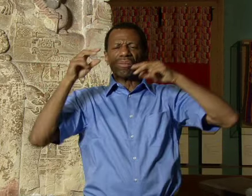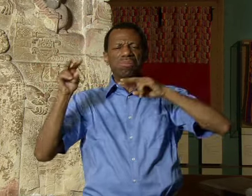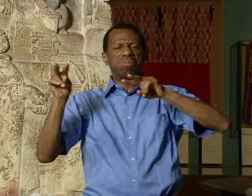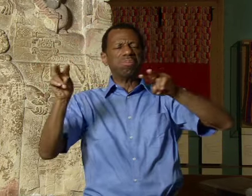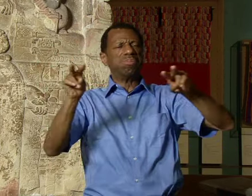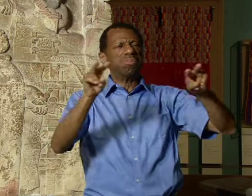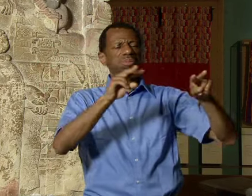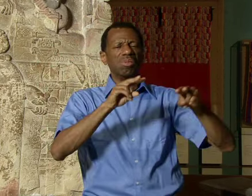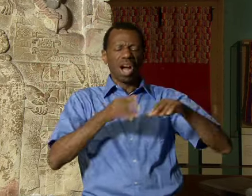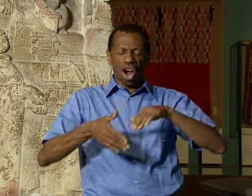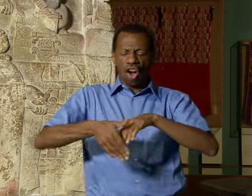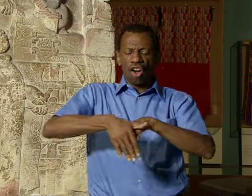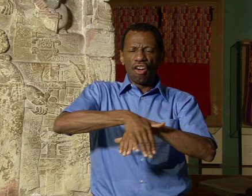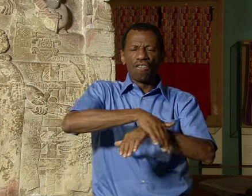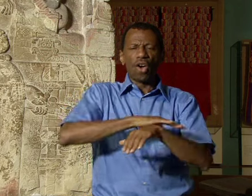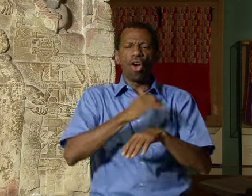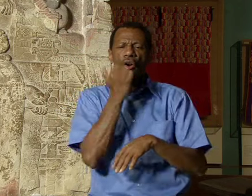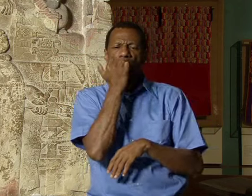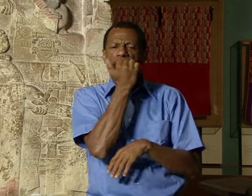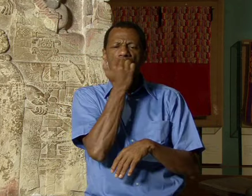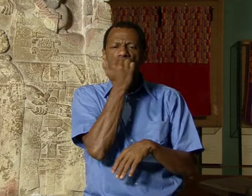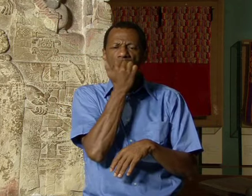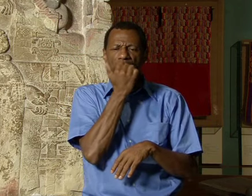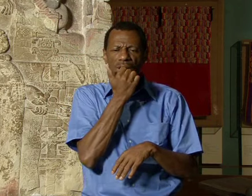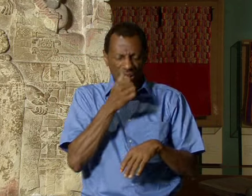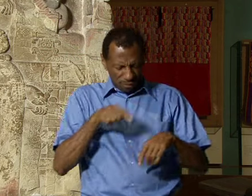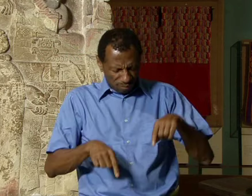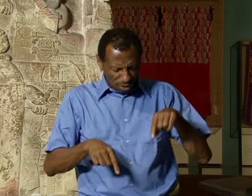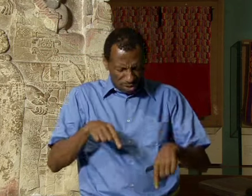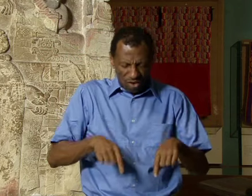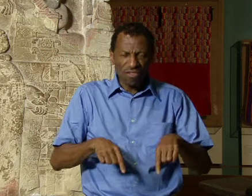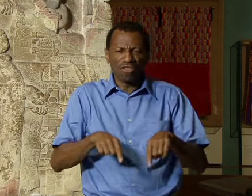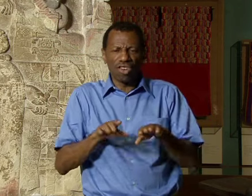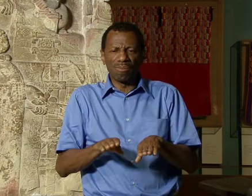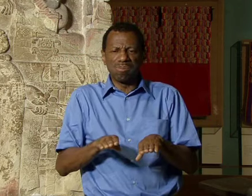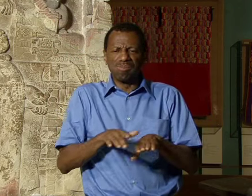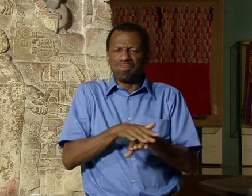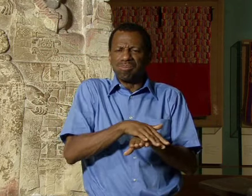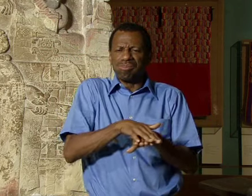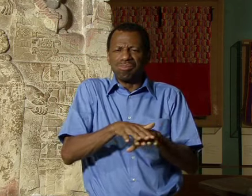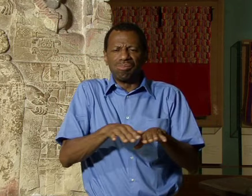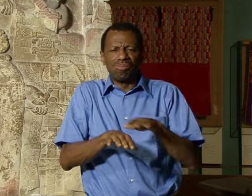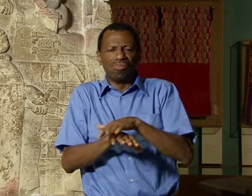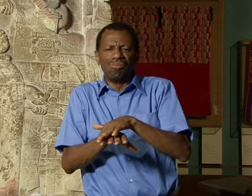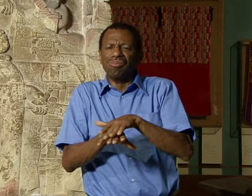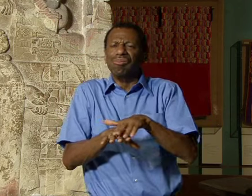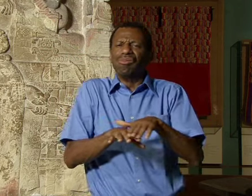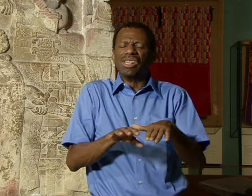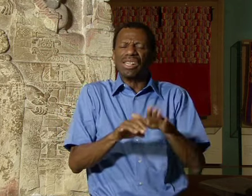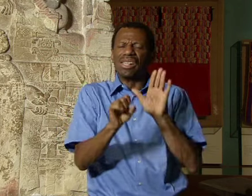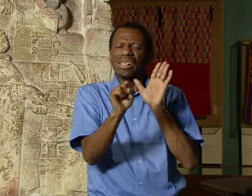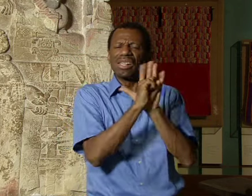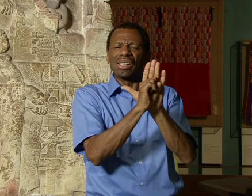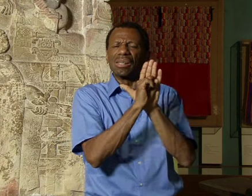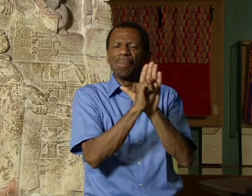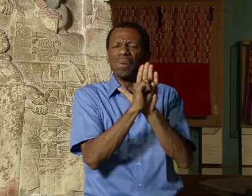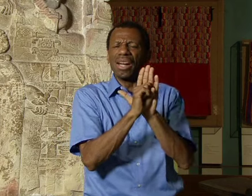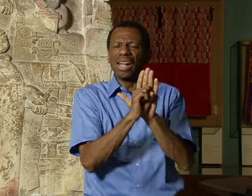He is shown at the moment he took power, seated on his throne, which is elevated above his subjects on a